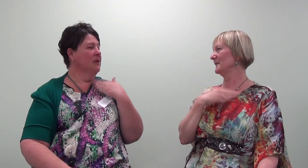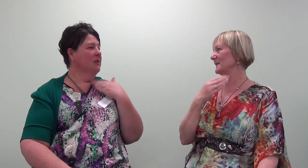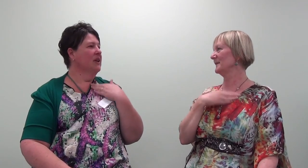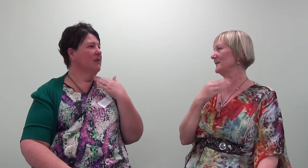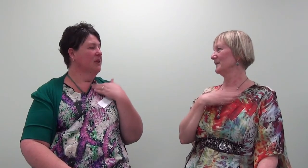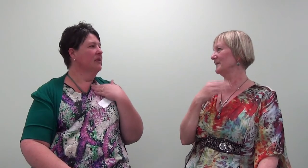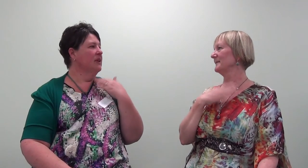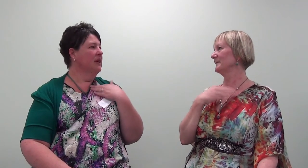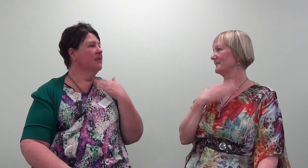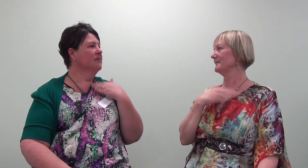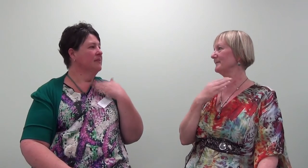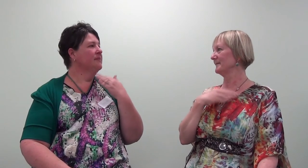wonder what that would feel like.